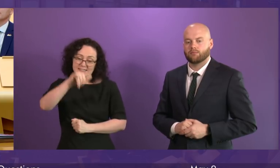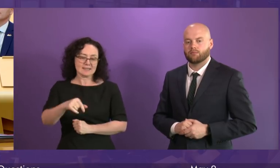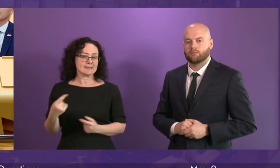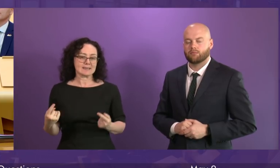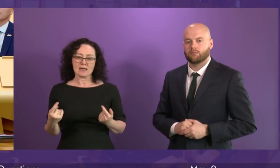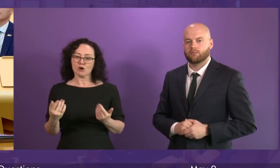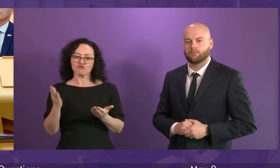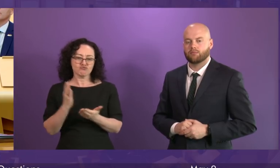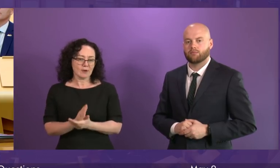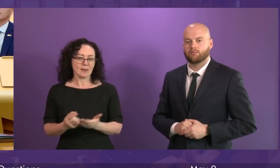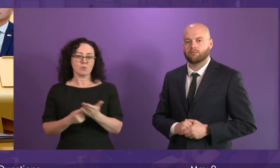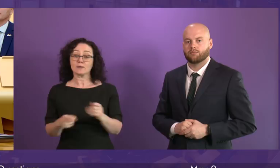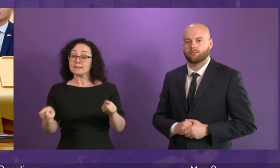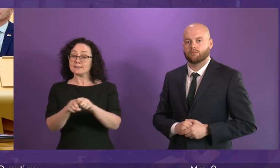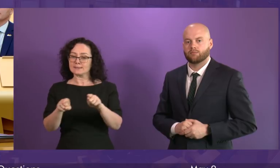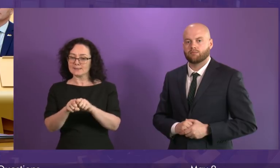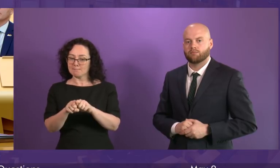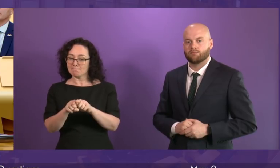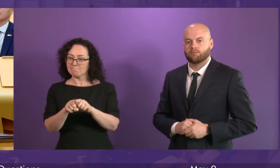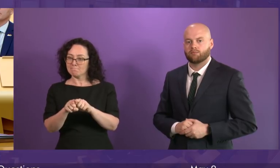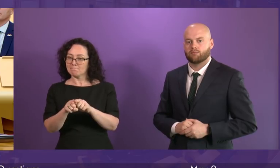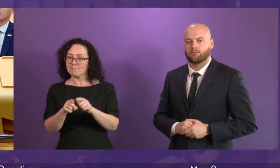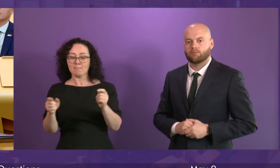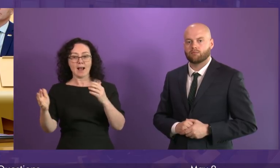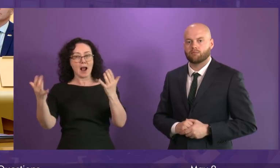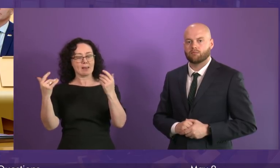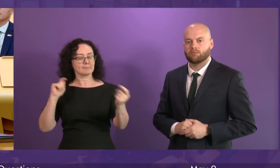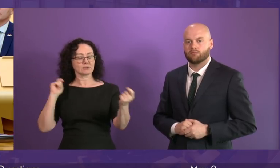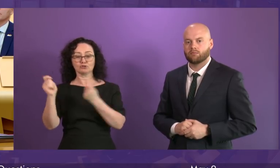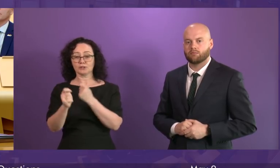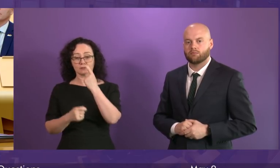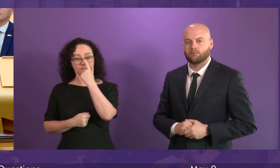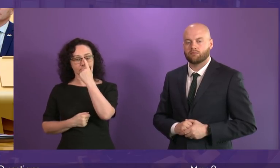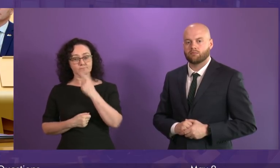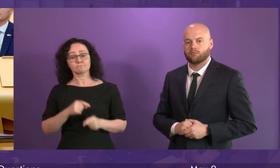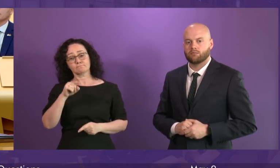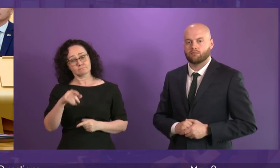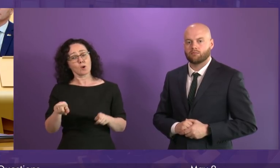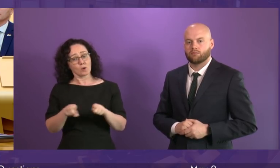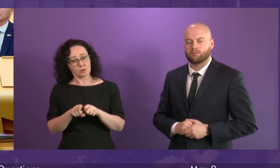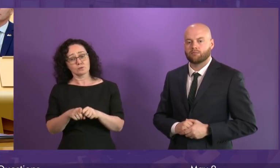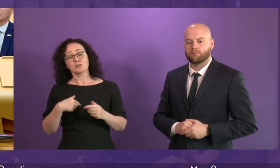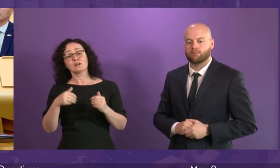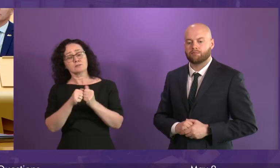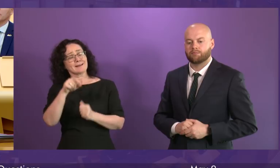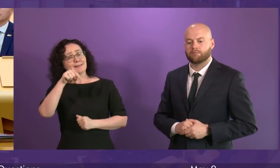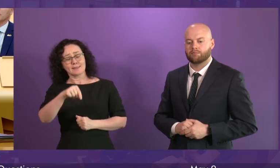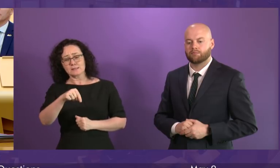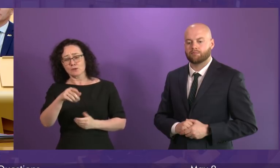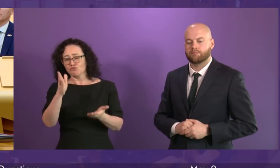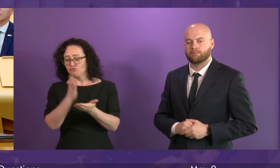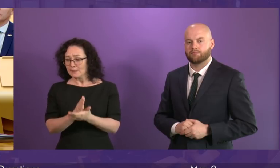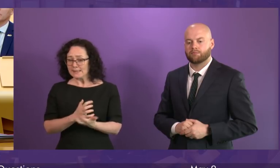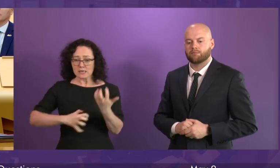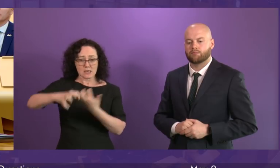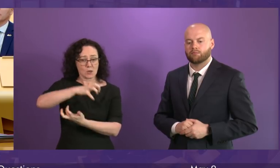change. And as on climate change, I do not underestimate the difficulties and the complexities and the challenges. But as on climate change, I, and I am sure